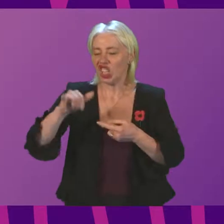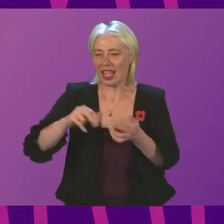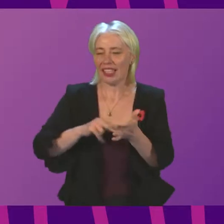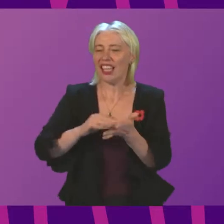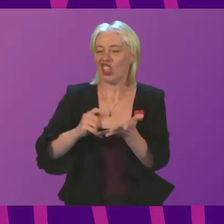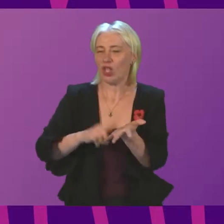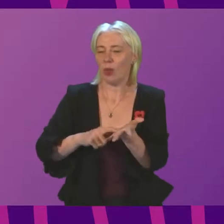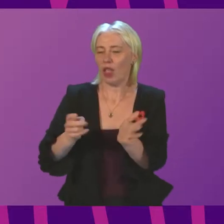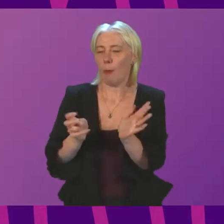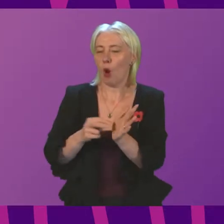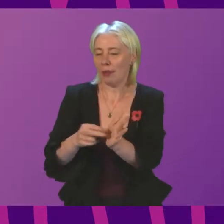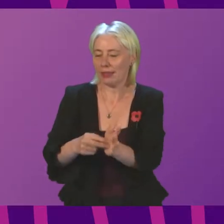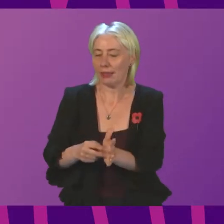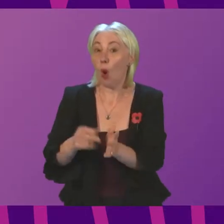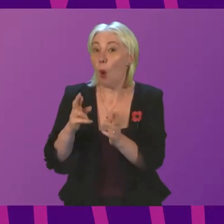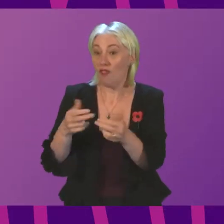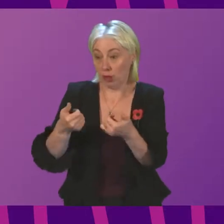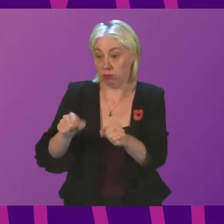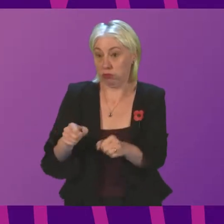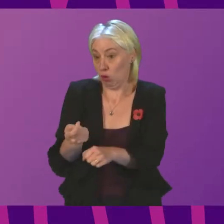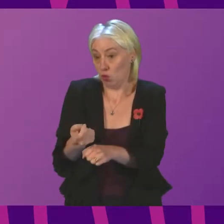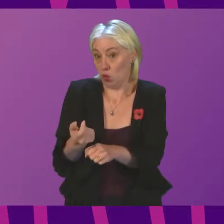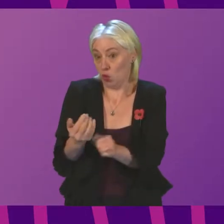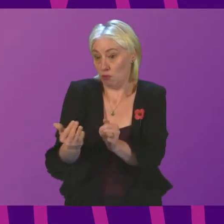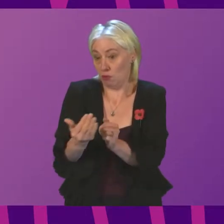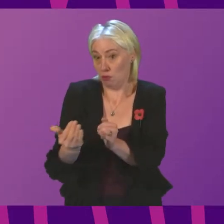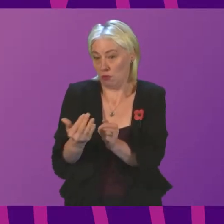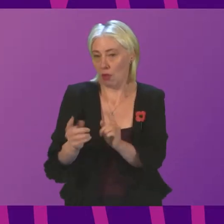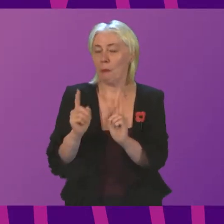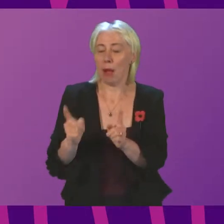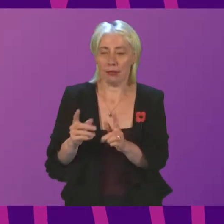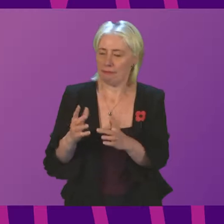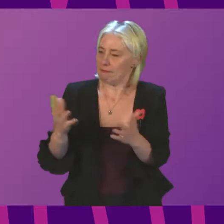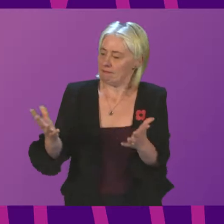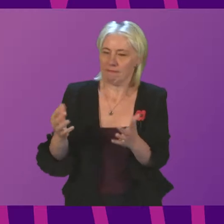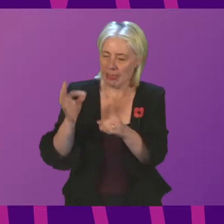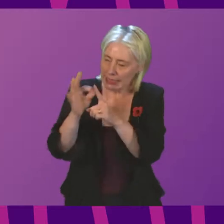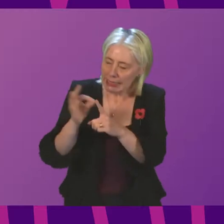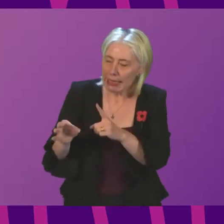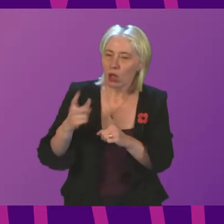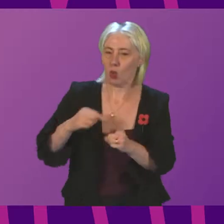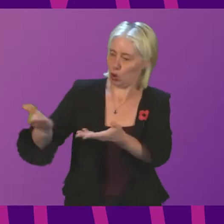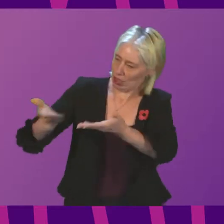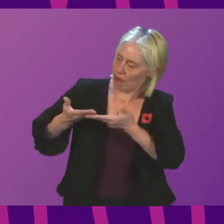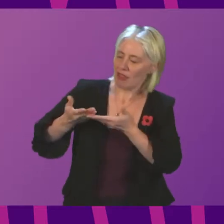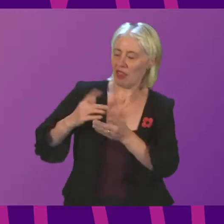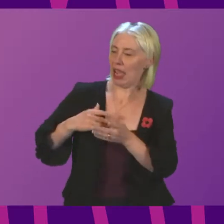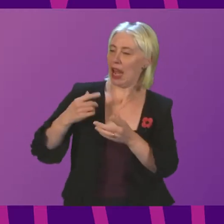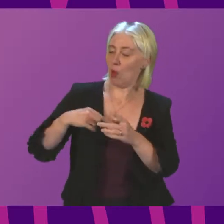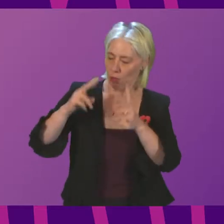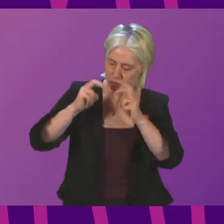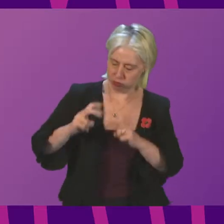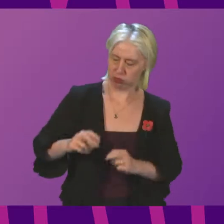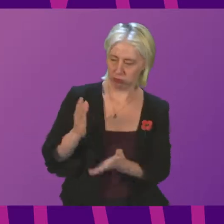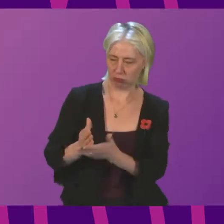system. We expect those to be resolved very shortly, but if there are particular details he wishes to share with us, we will act to